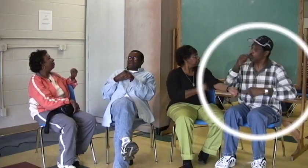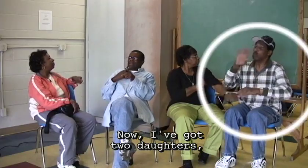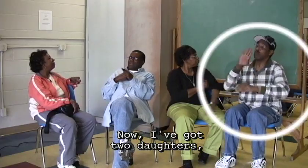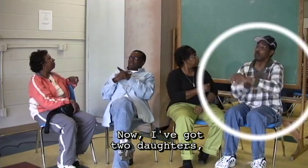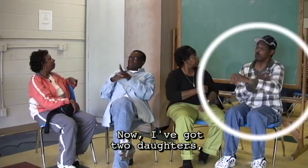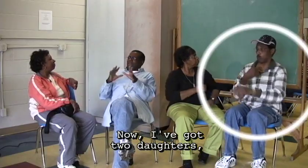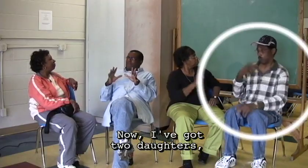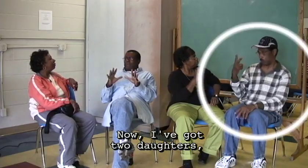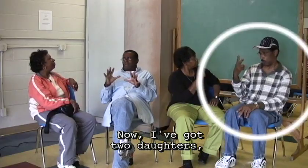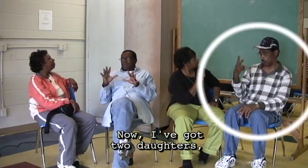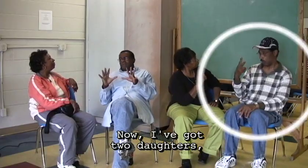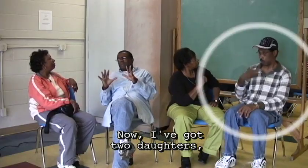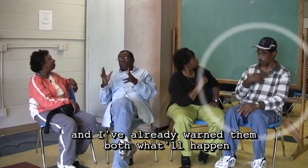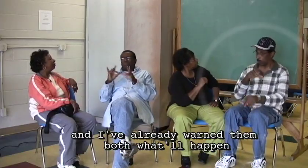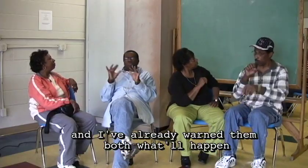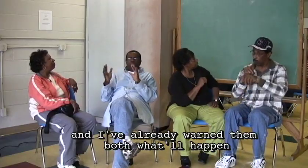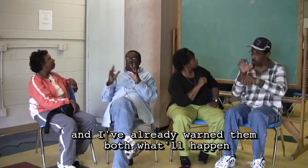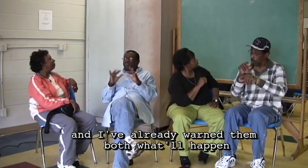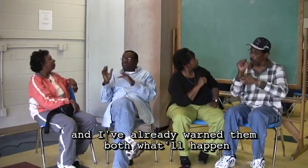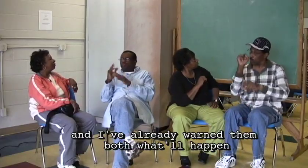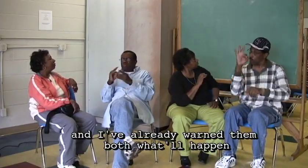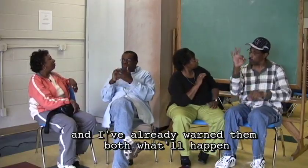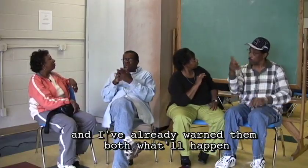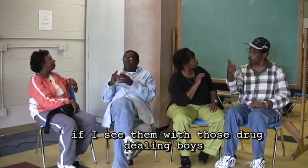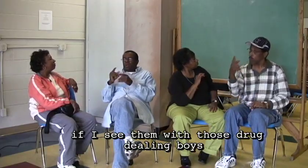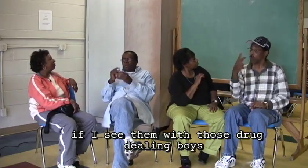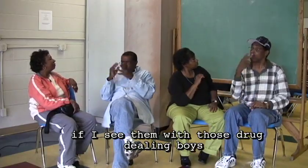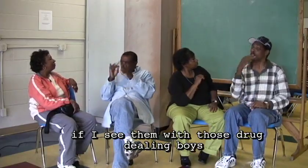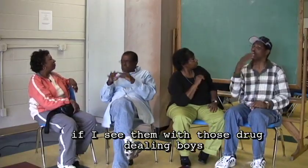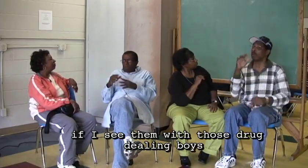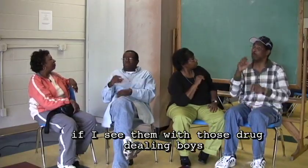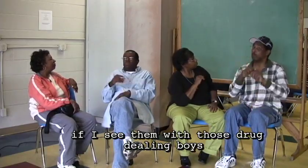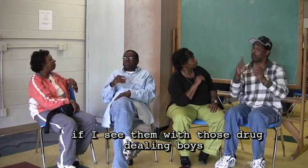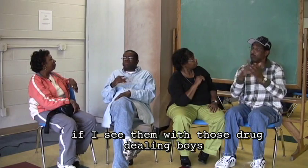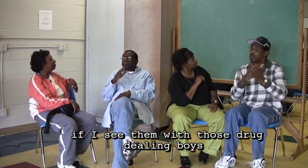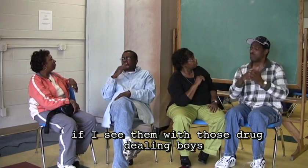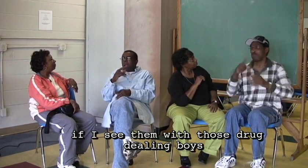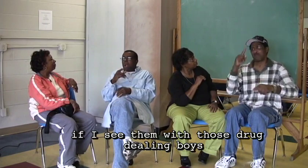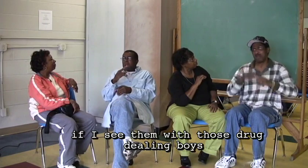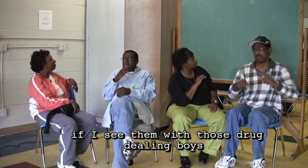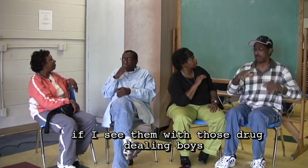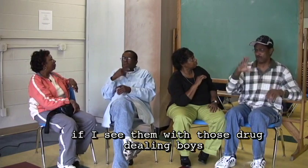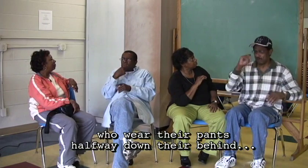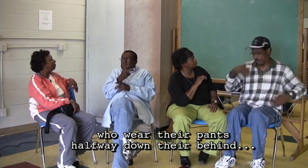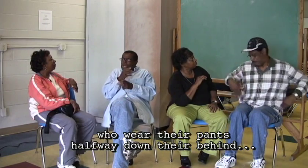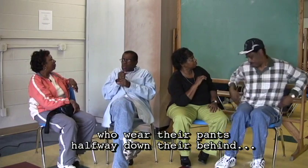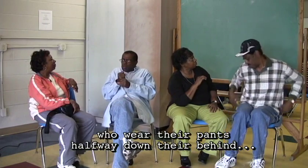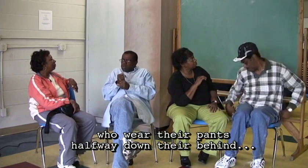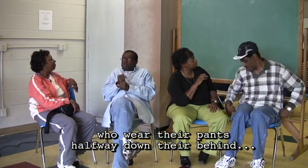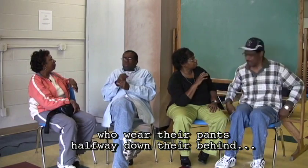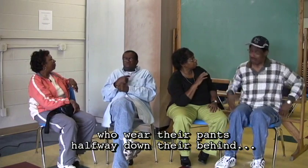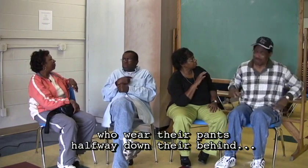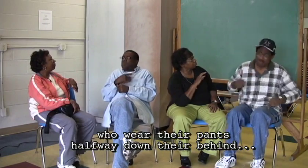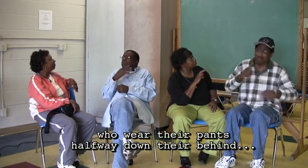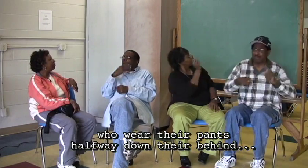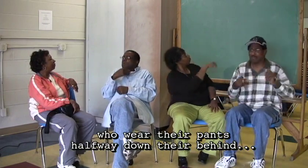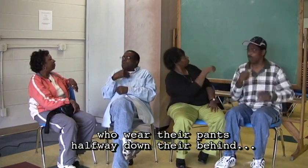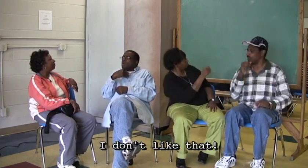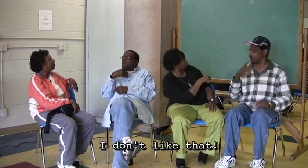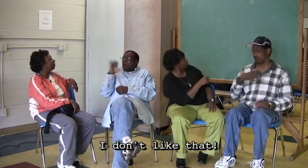Now, I've got two daughters, and I've already warned them both what'll happen if I see them with those drug dealing boys who wear their pants halfway down their behind.